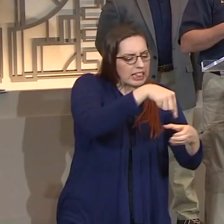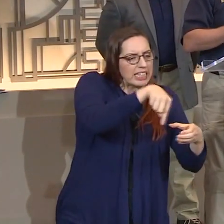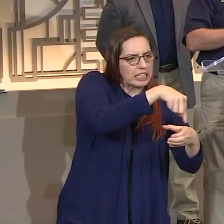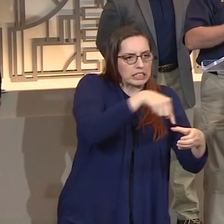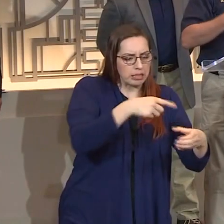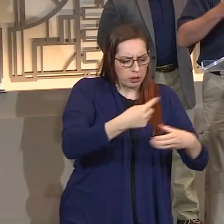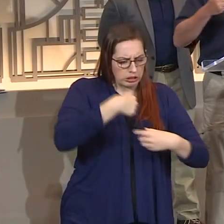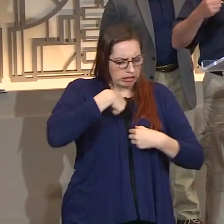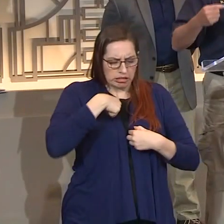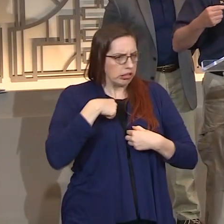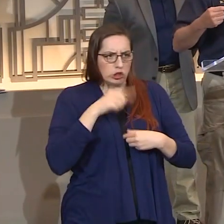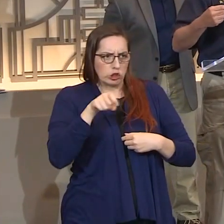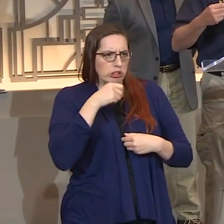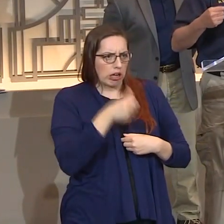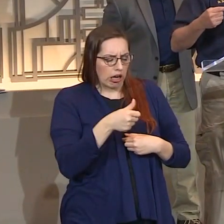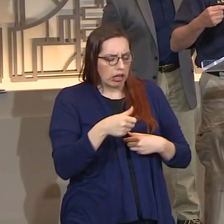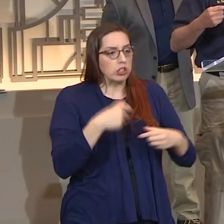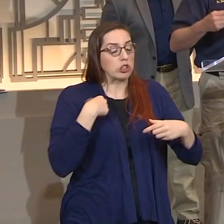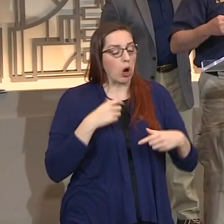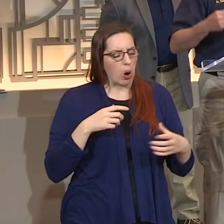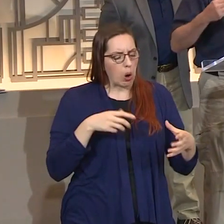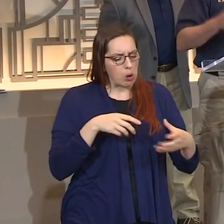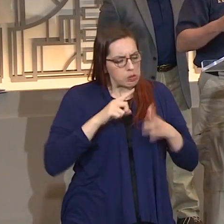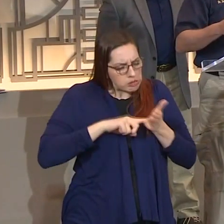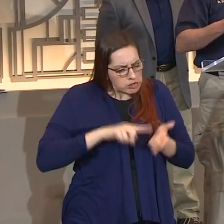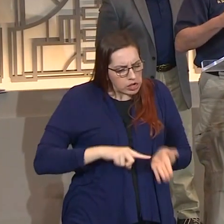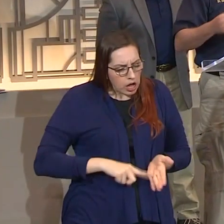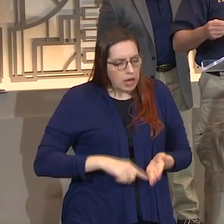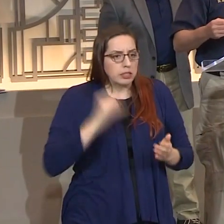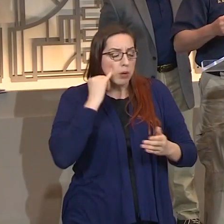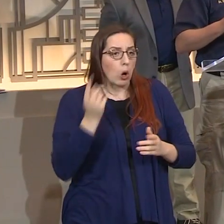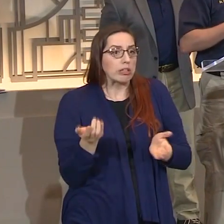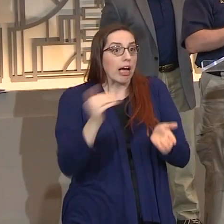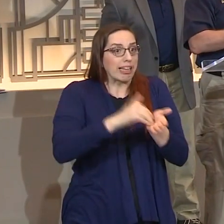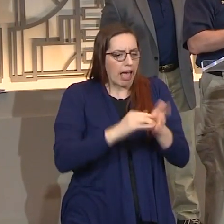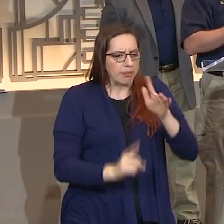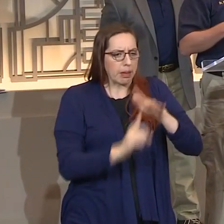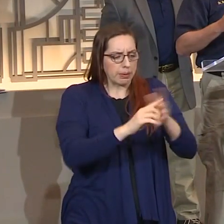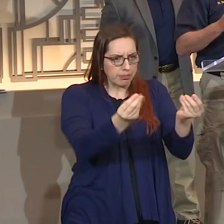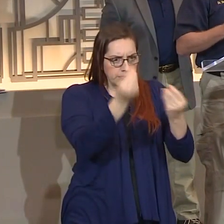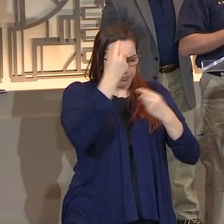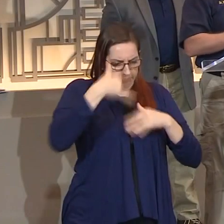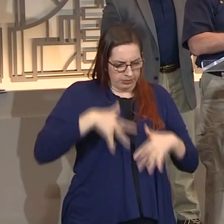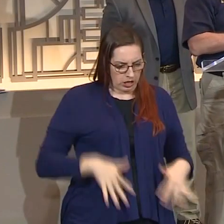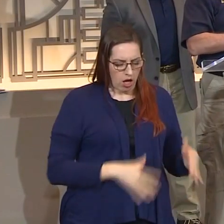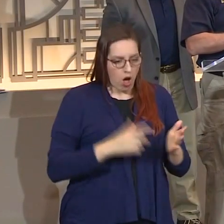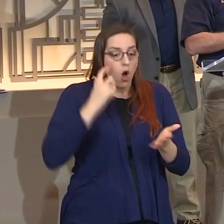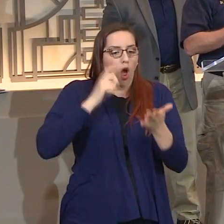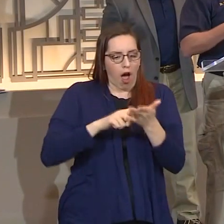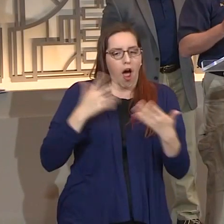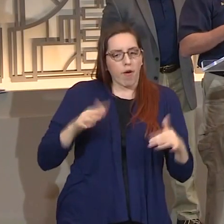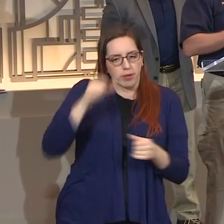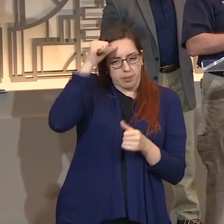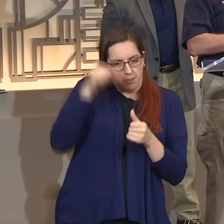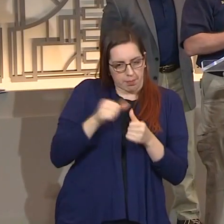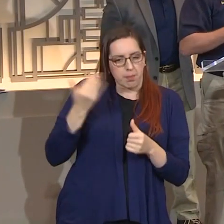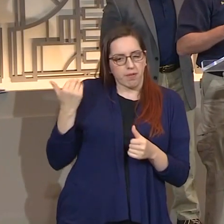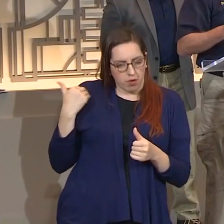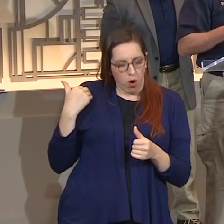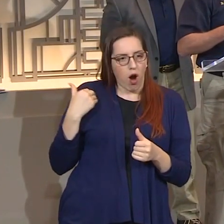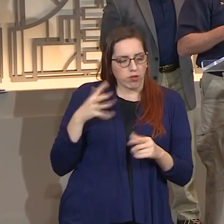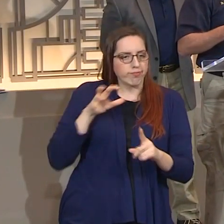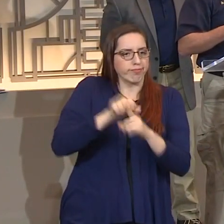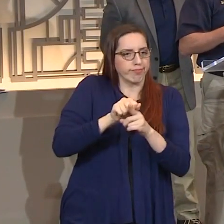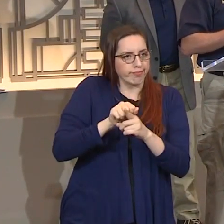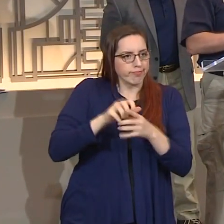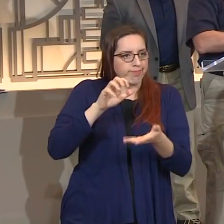So that when it sees that protein shell later, it attacks it and eliminates it. That's how vaccines work. Now, in the old days, the old days just